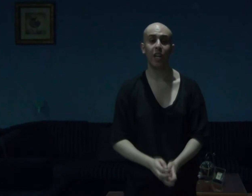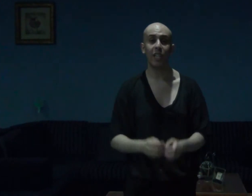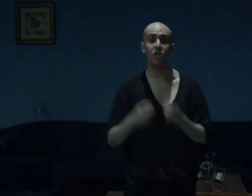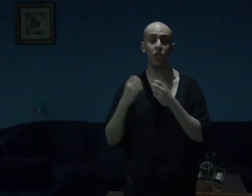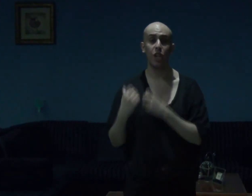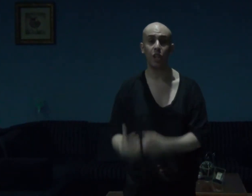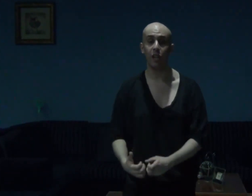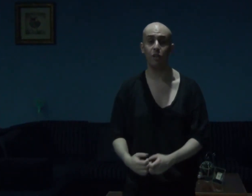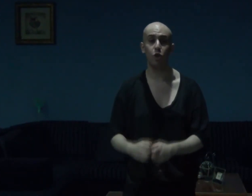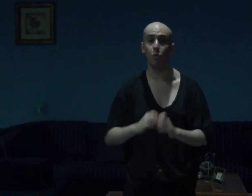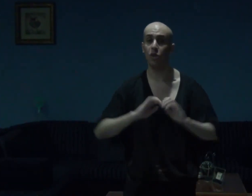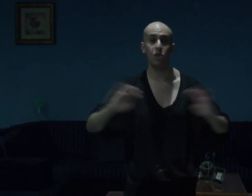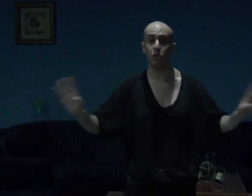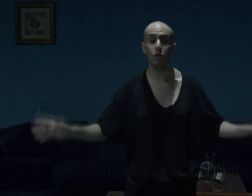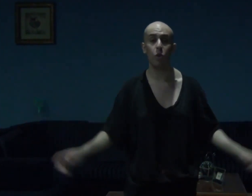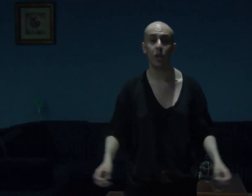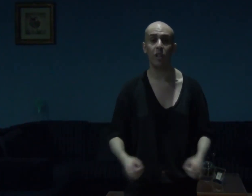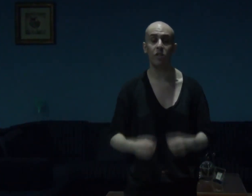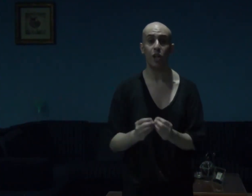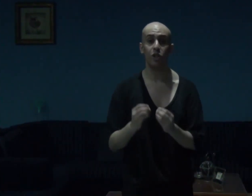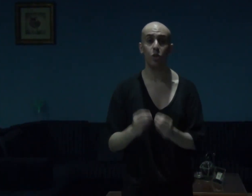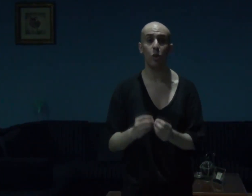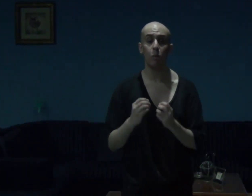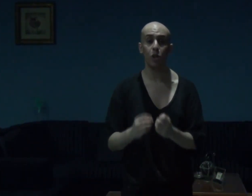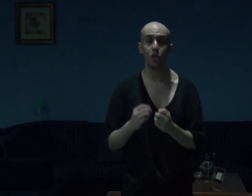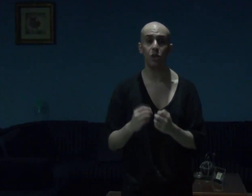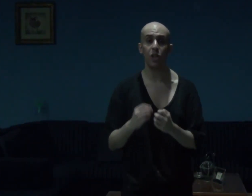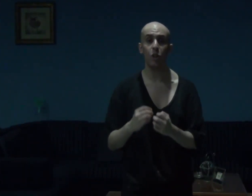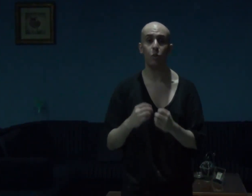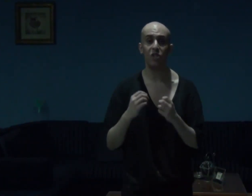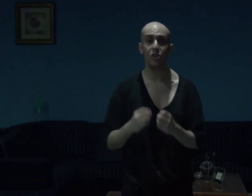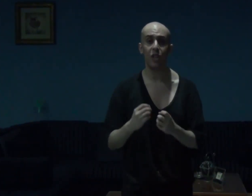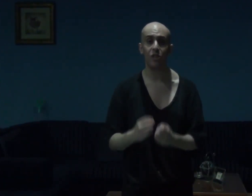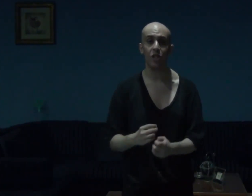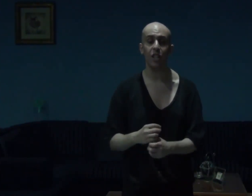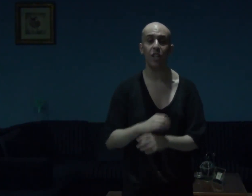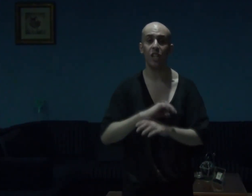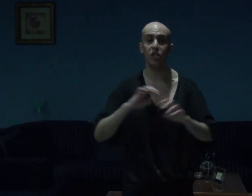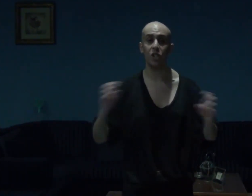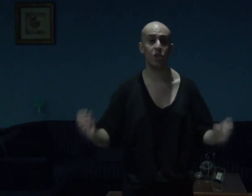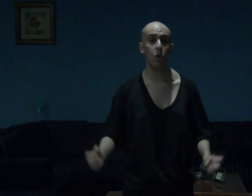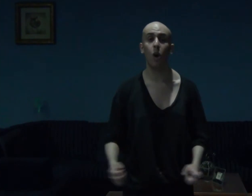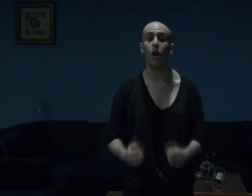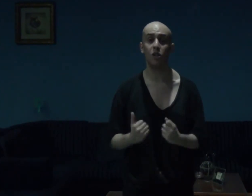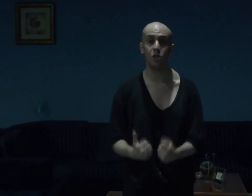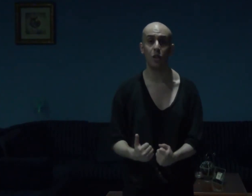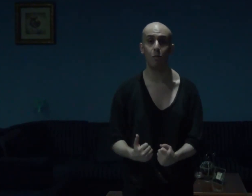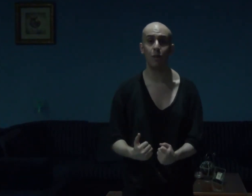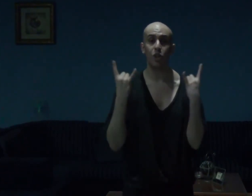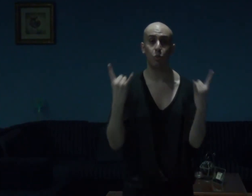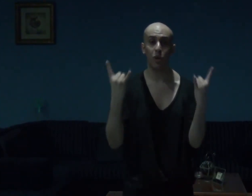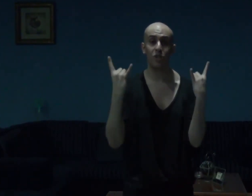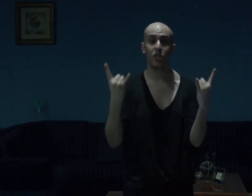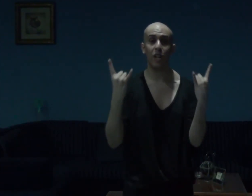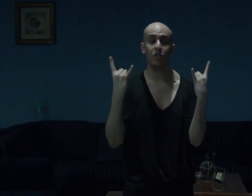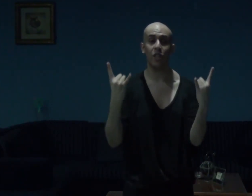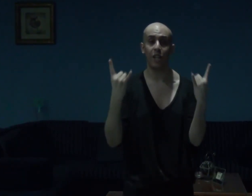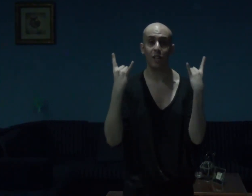guys and gals, was so great, and so emotionally, resonating, and just so awesome, it was, guys and gals,